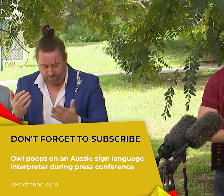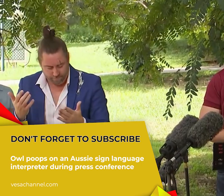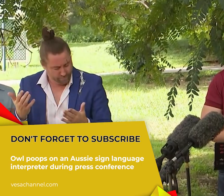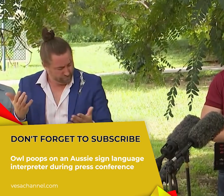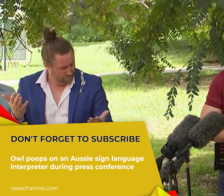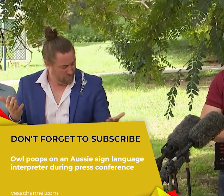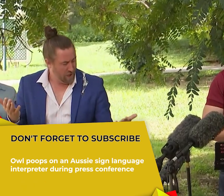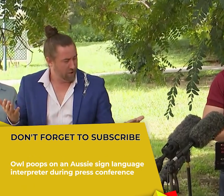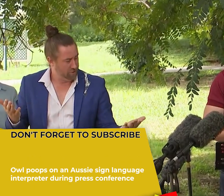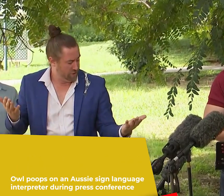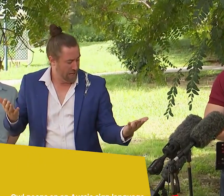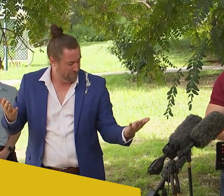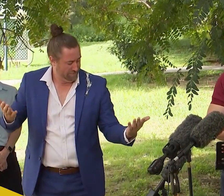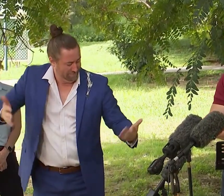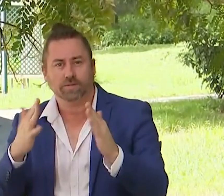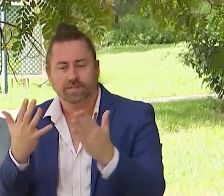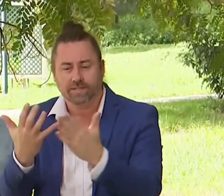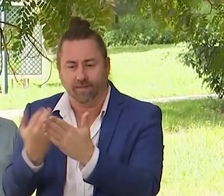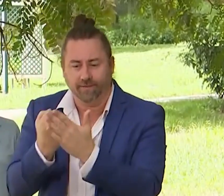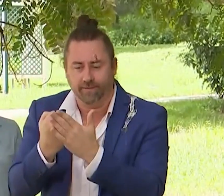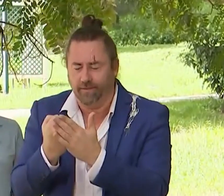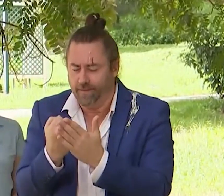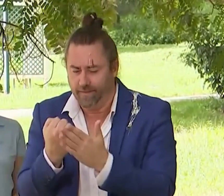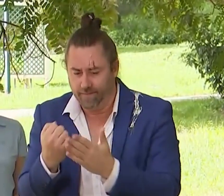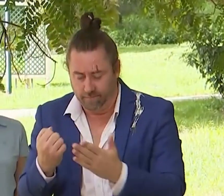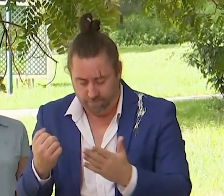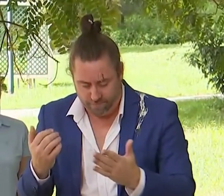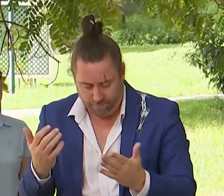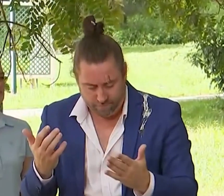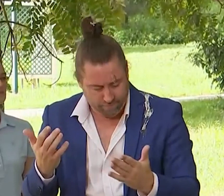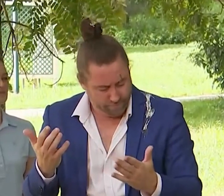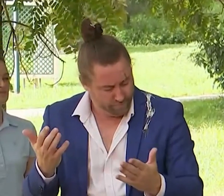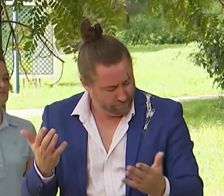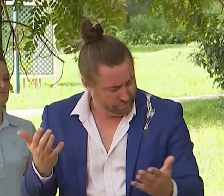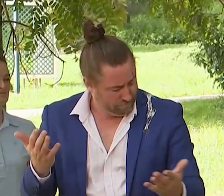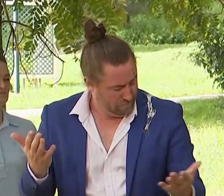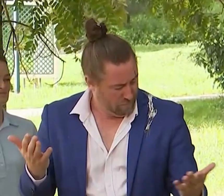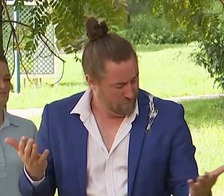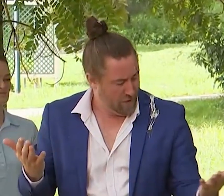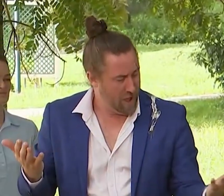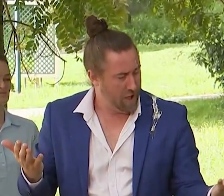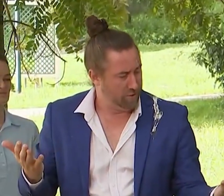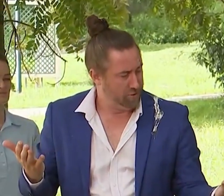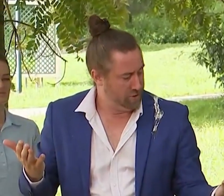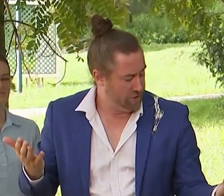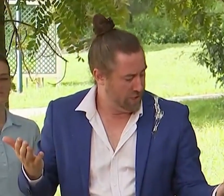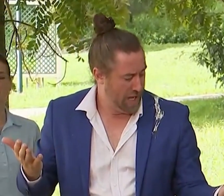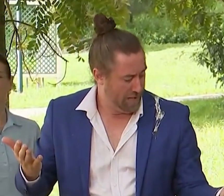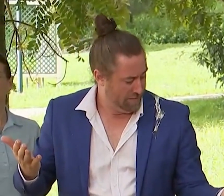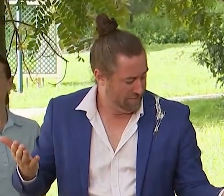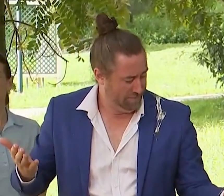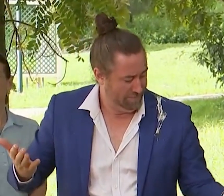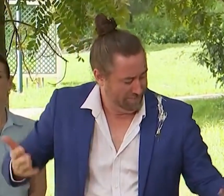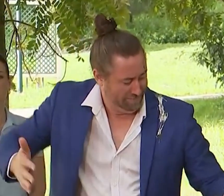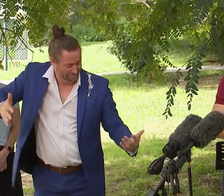interrupted the press conference when it pooped on face and jacket of a sign language interpreter. After uttering a curse word,